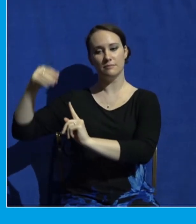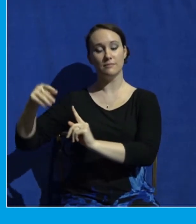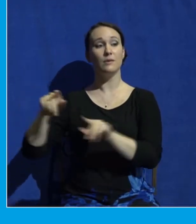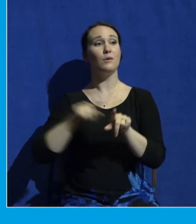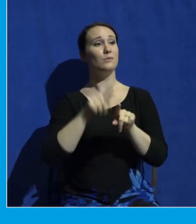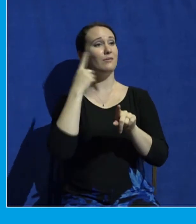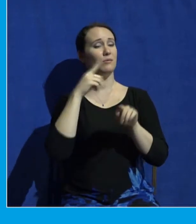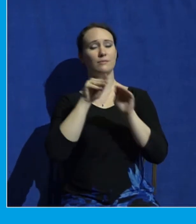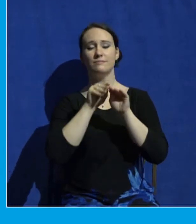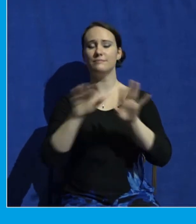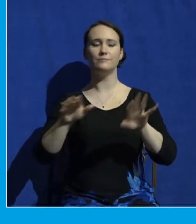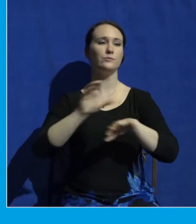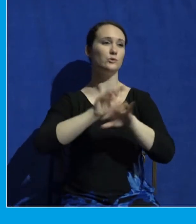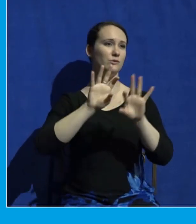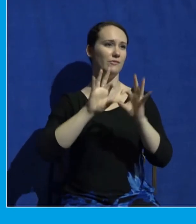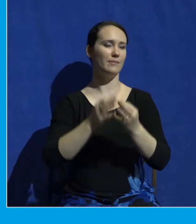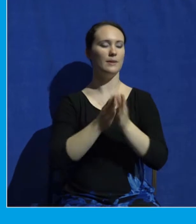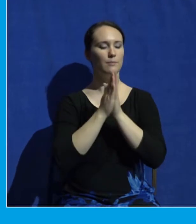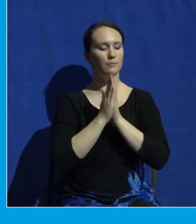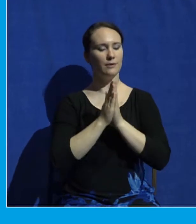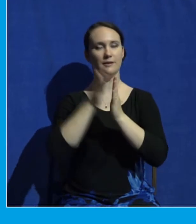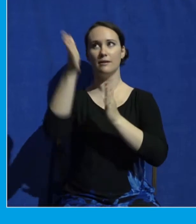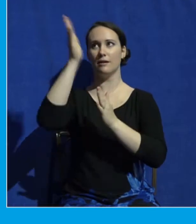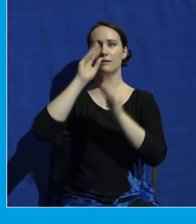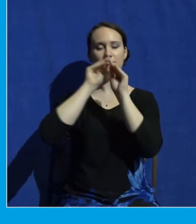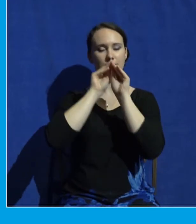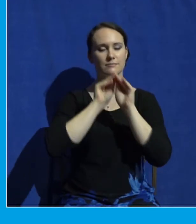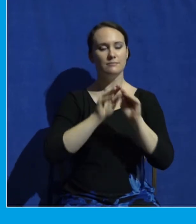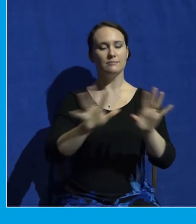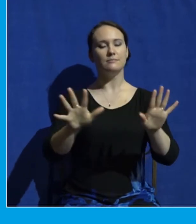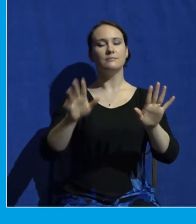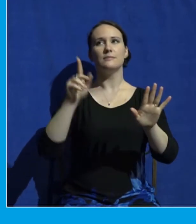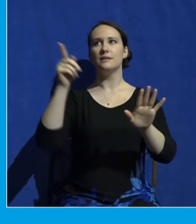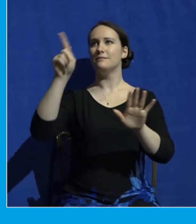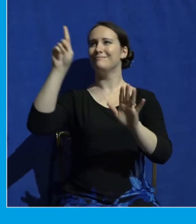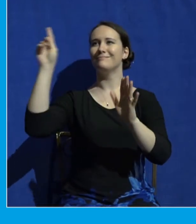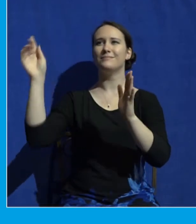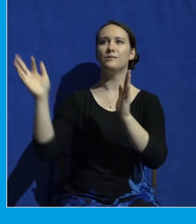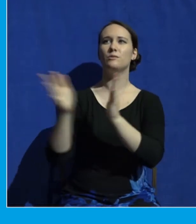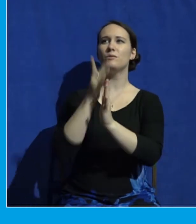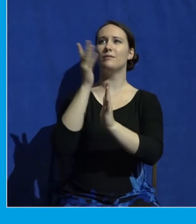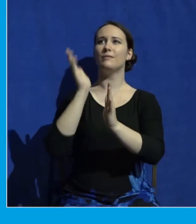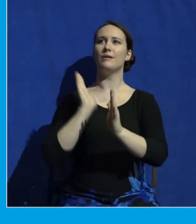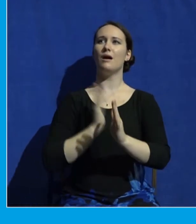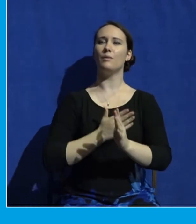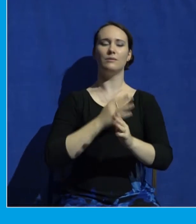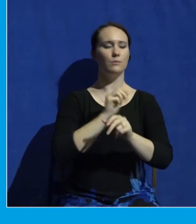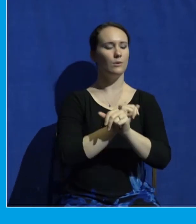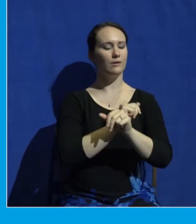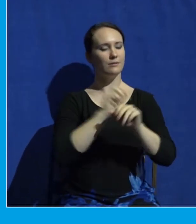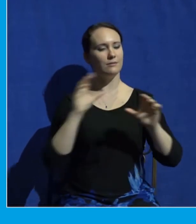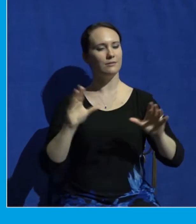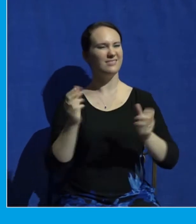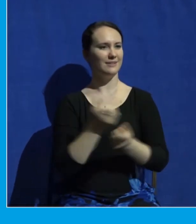in the days to come that God would be glorified in the grace he's entrusted to us. So I'm going to ask